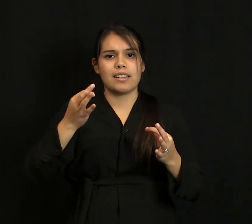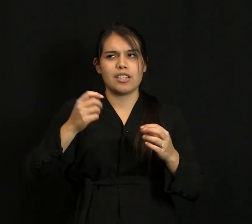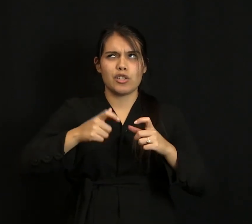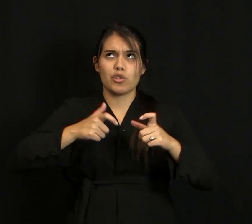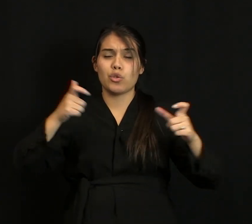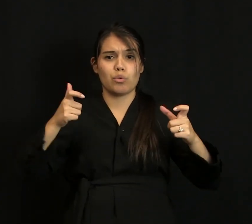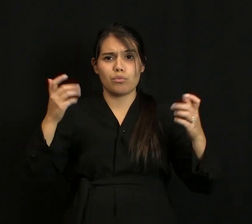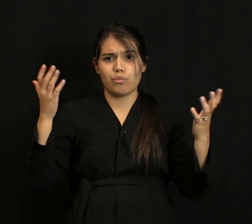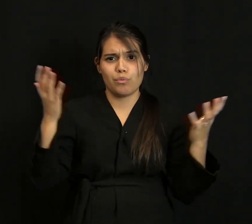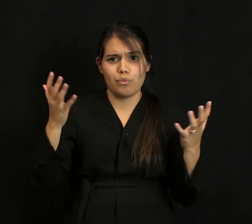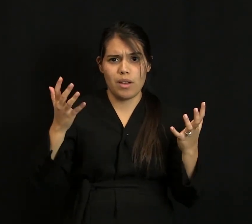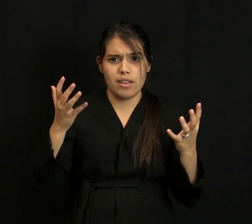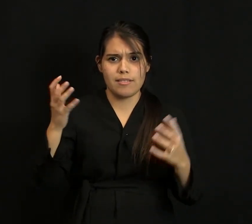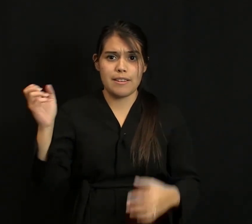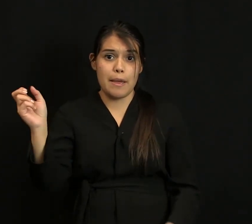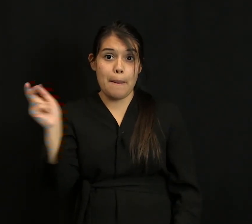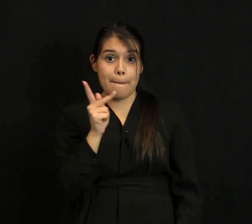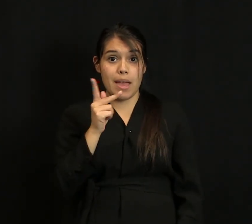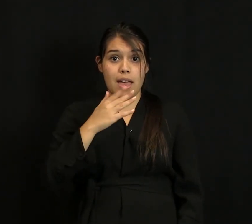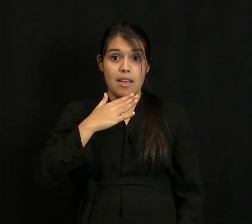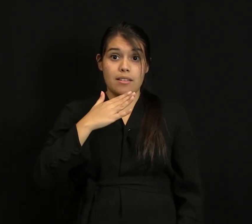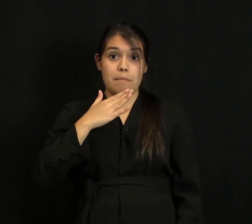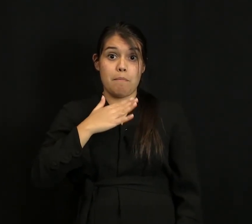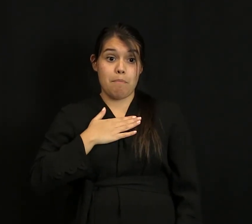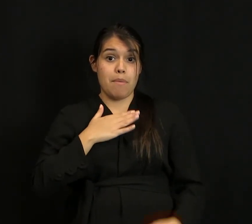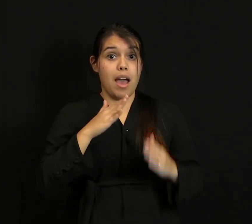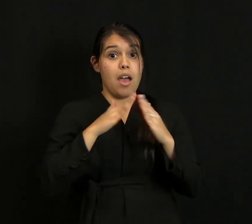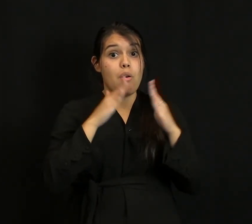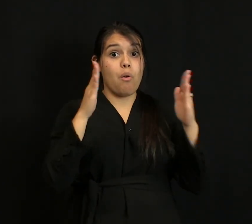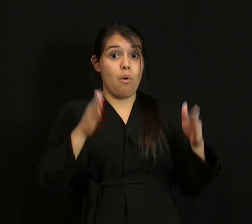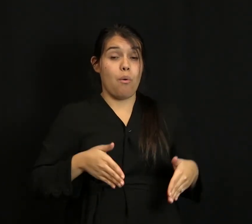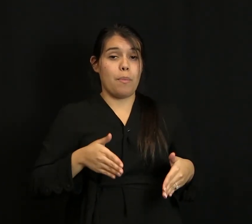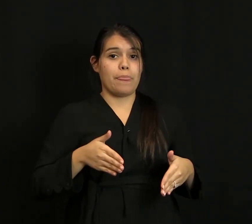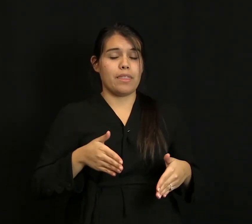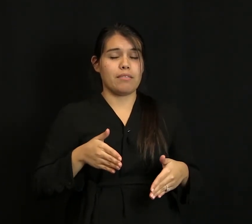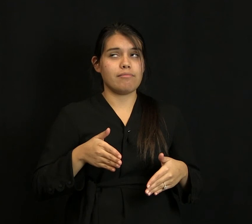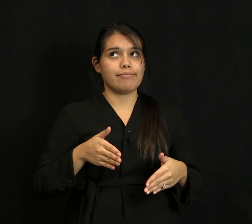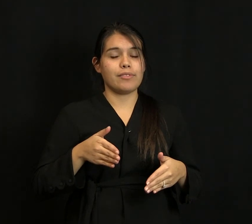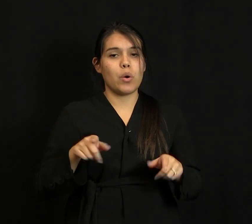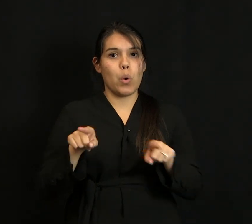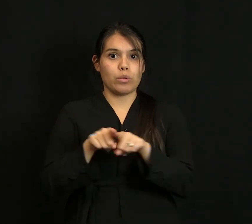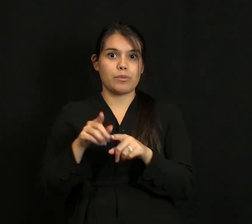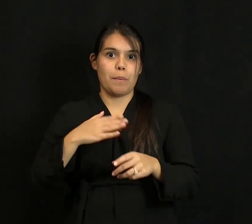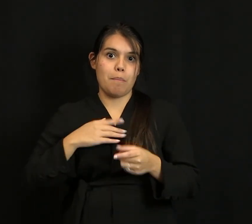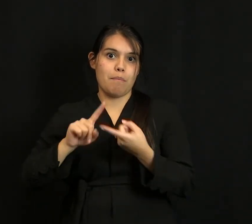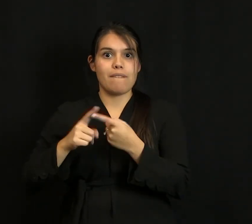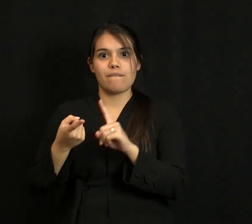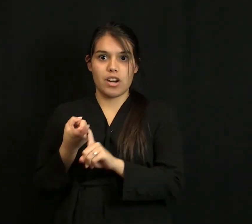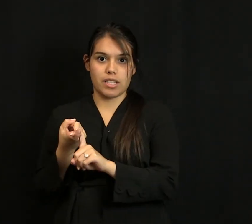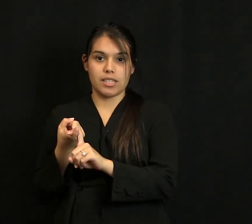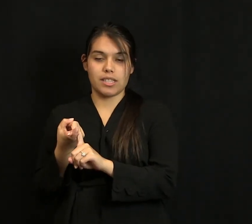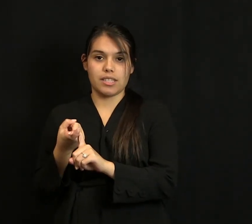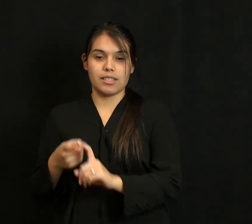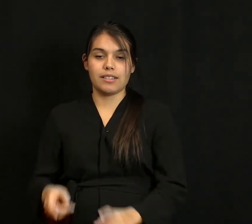So I've made a big decision. I'm returning to my old carton and my friends. Besides, I'm kind of lonely out here.